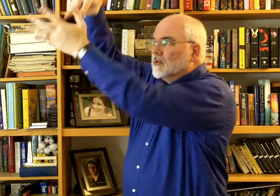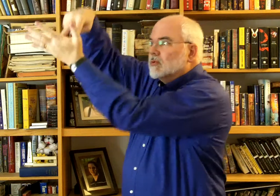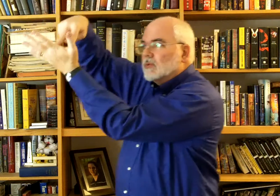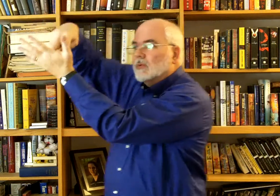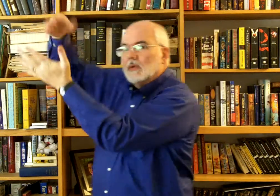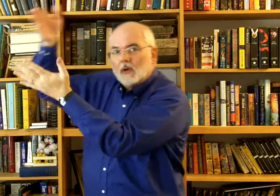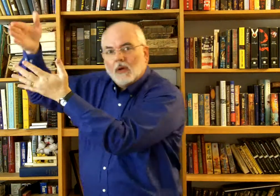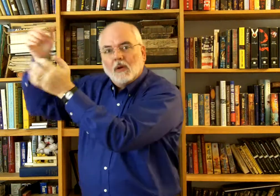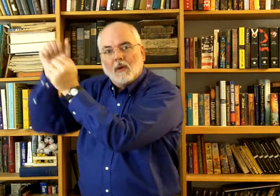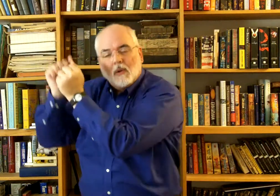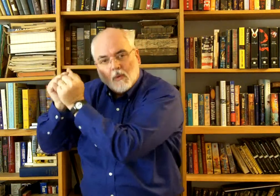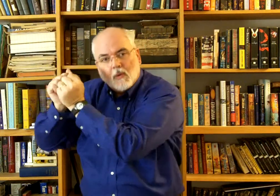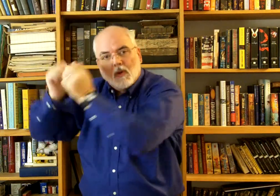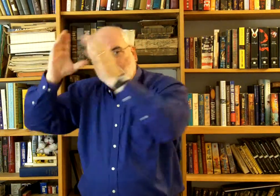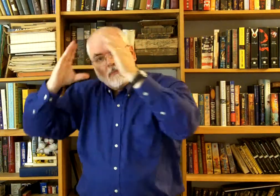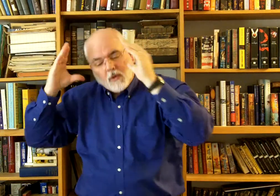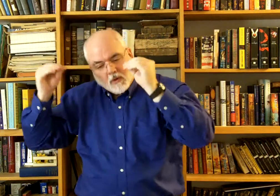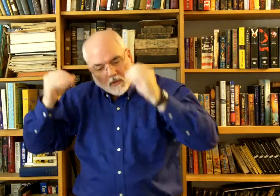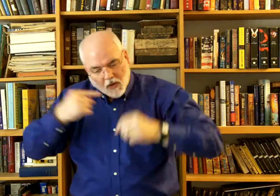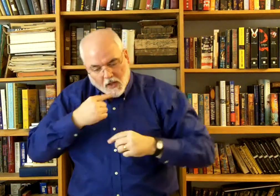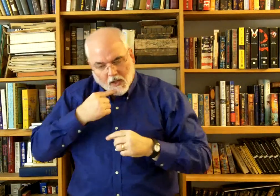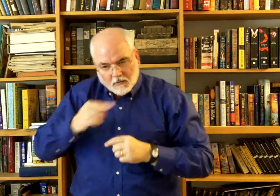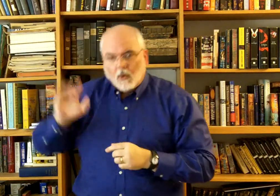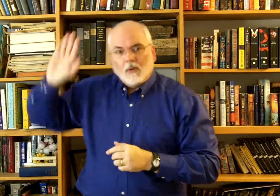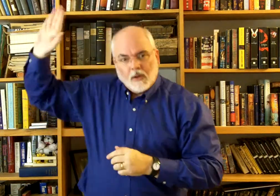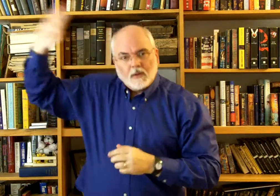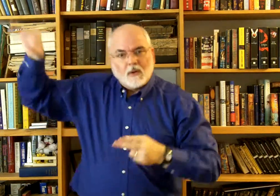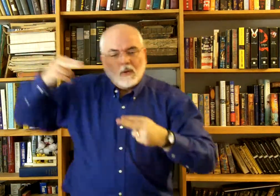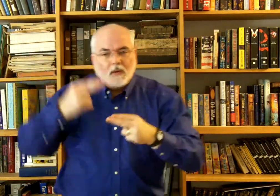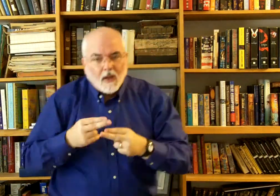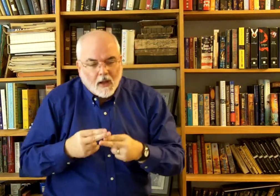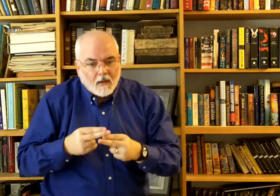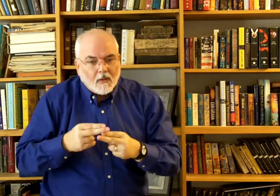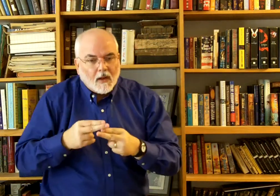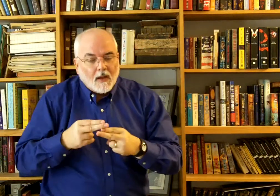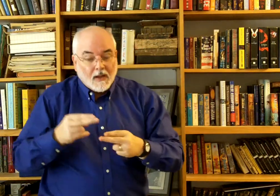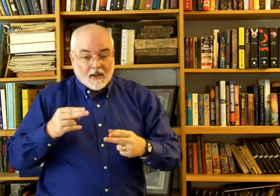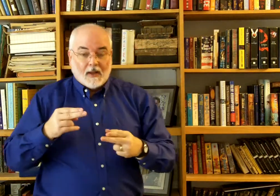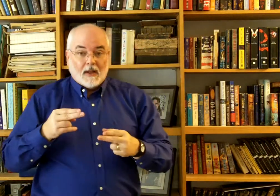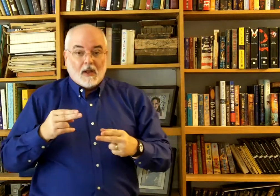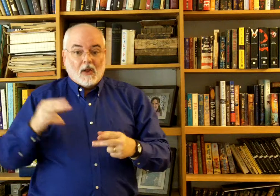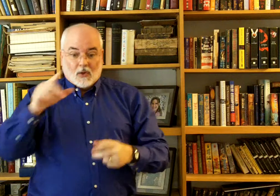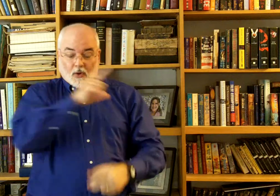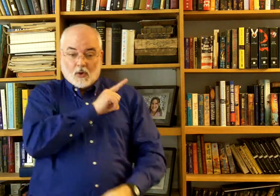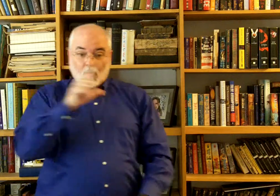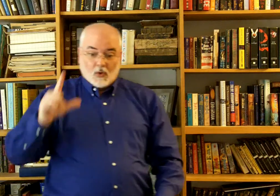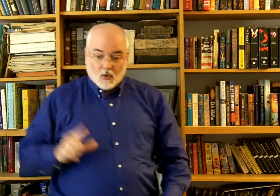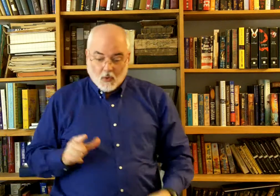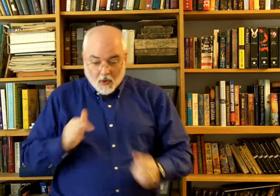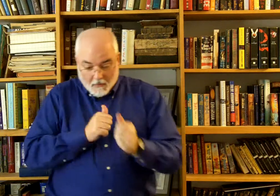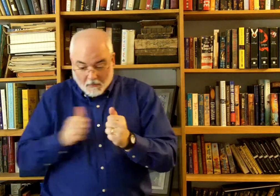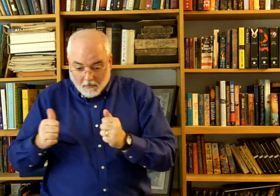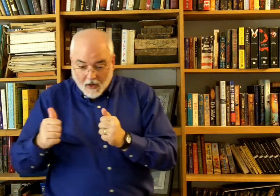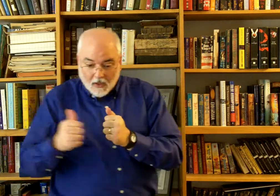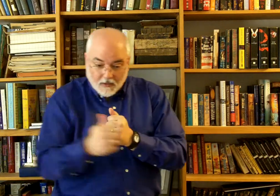Moses, and spoke his own name. That is, the Lord passed in front of Moses